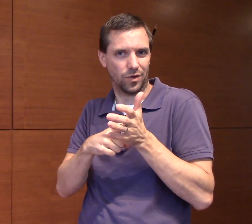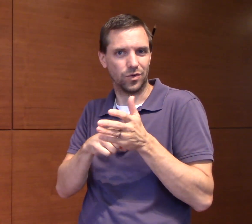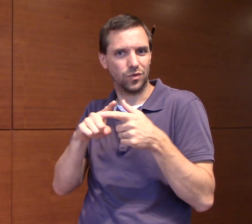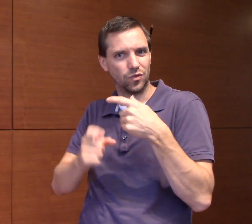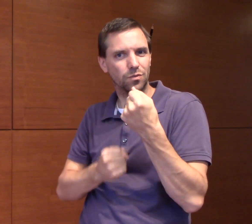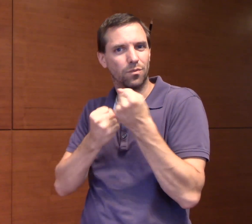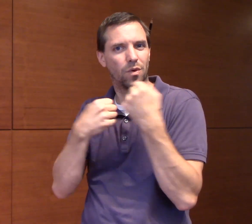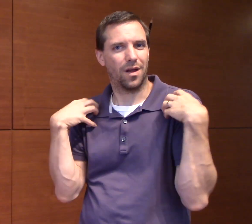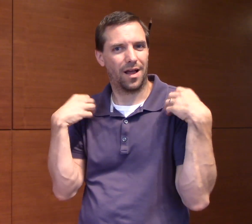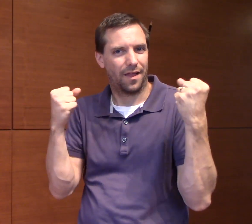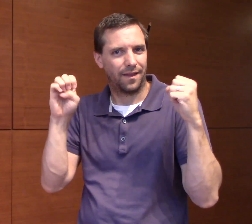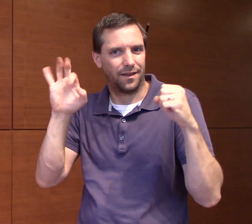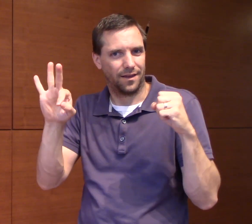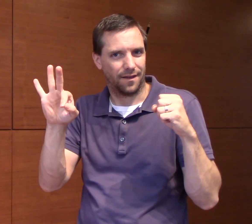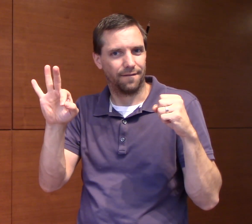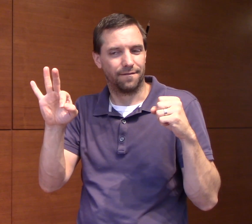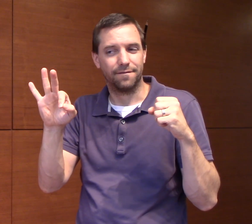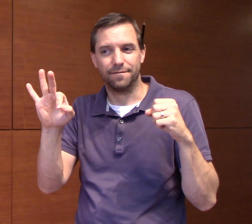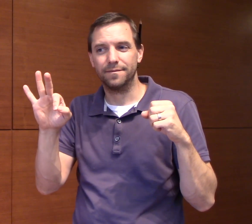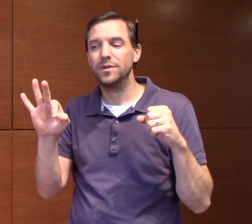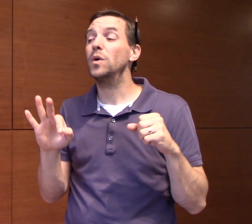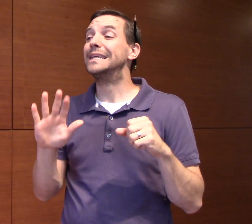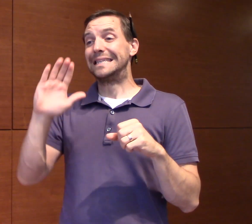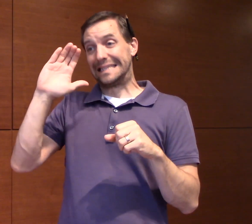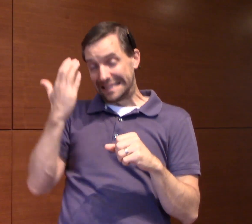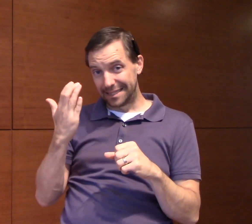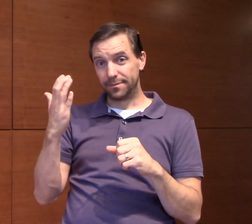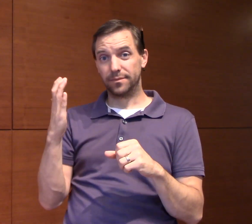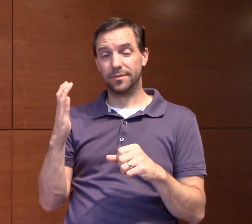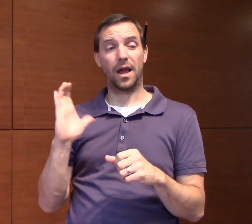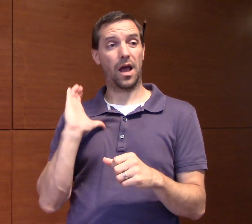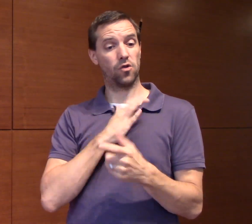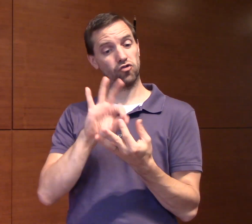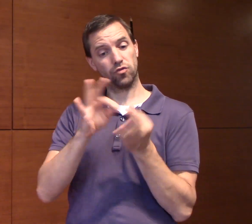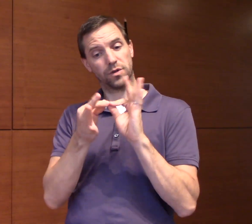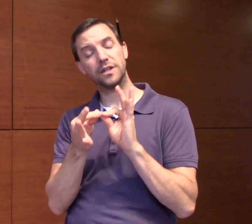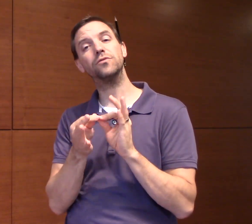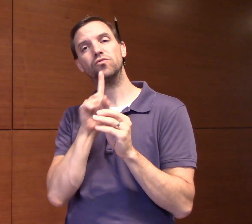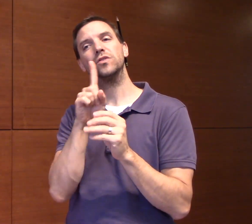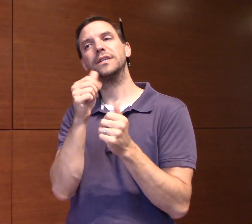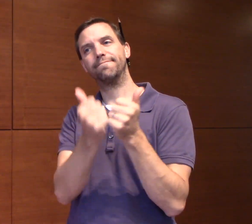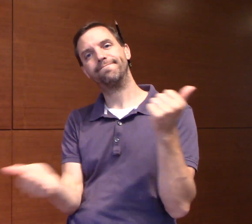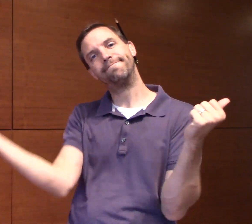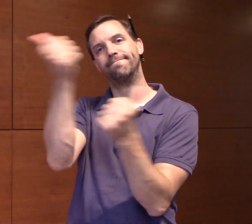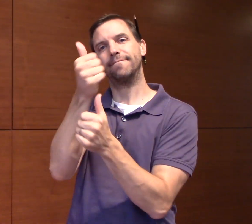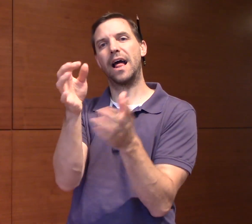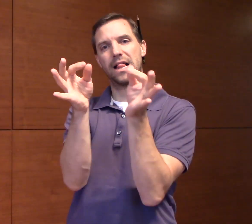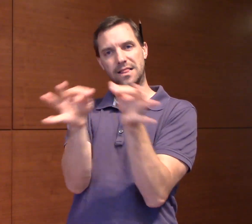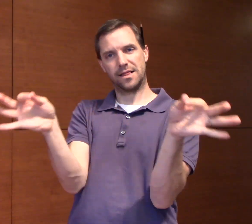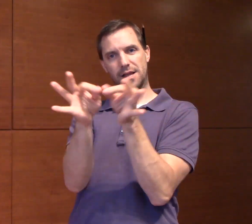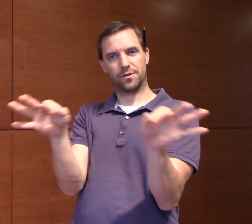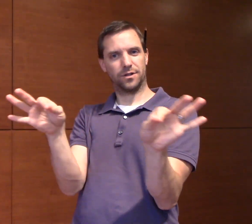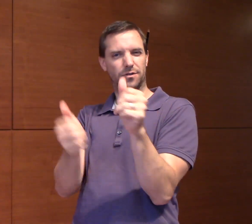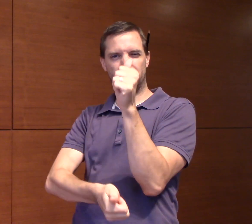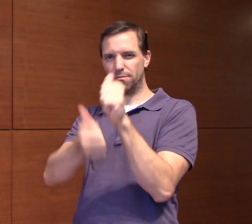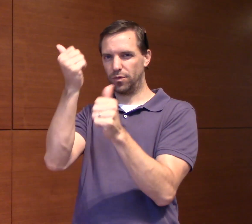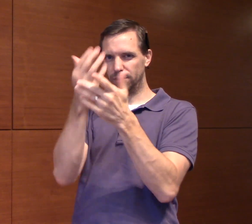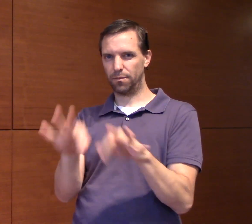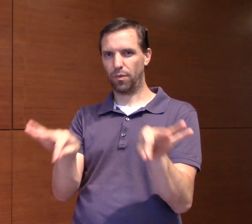suggesting very strongly that auditory access is not required for the development of healthy executive function. Our interpretation is that